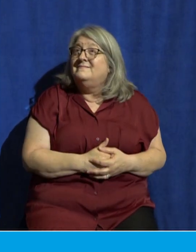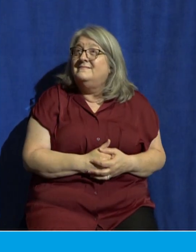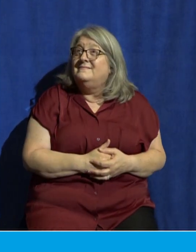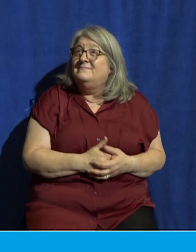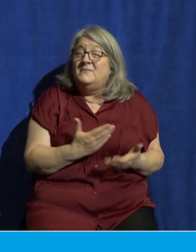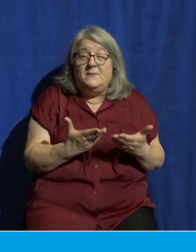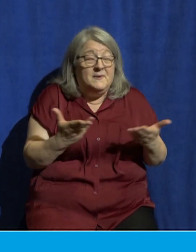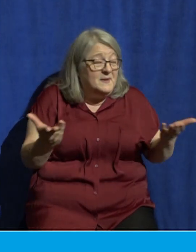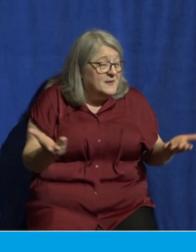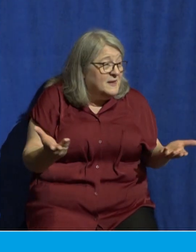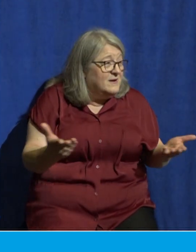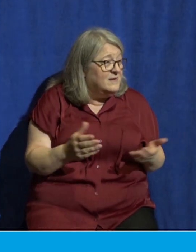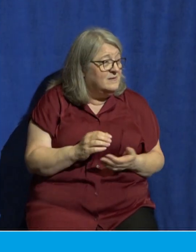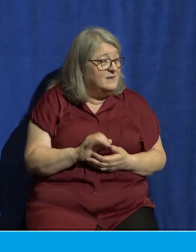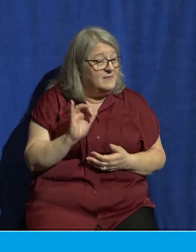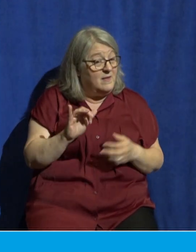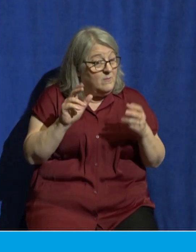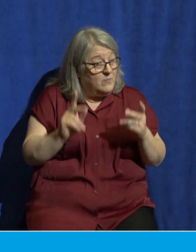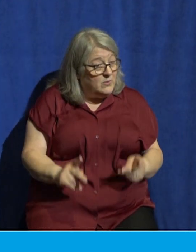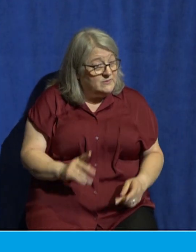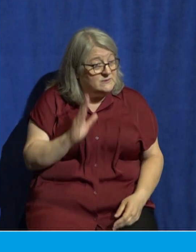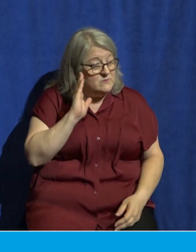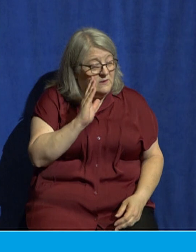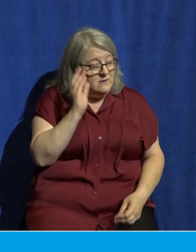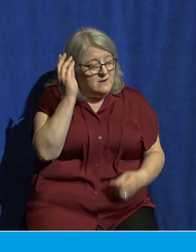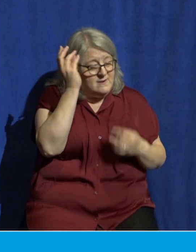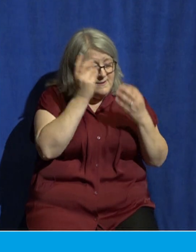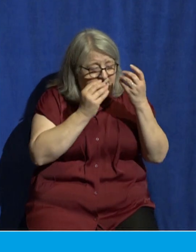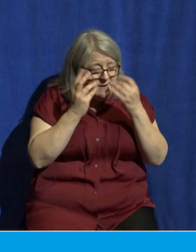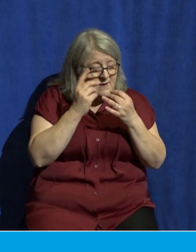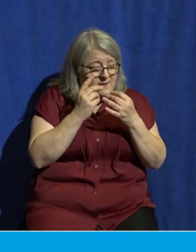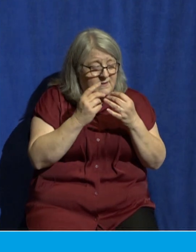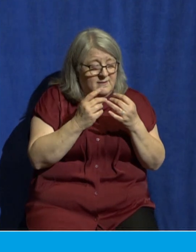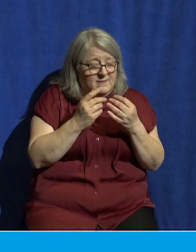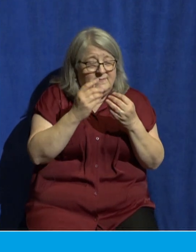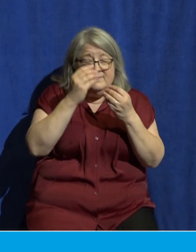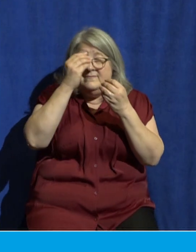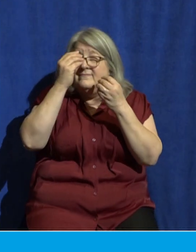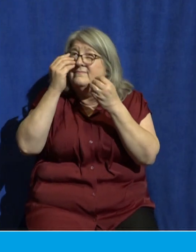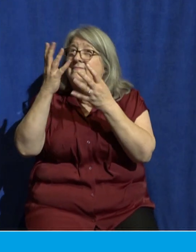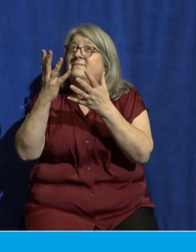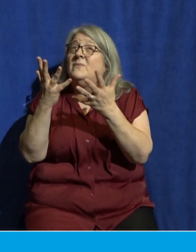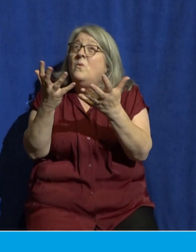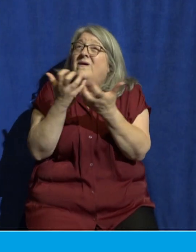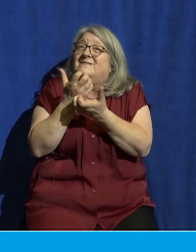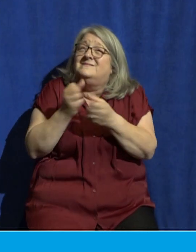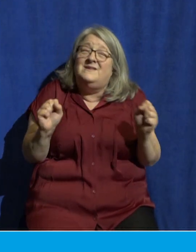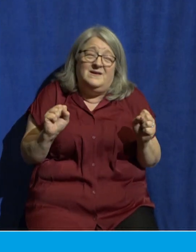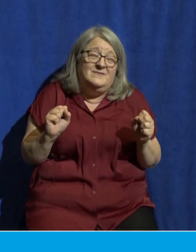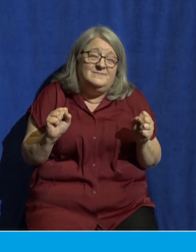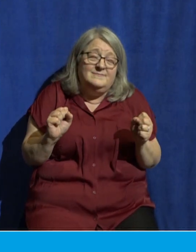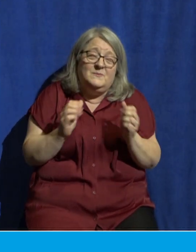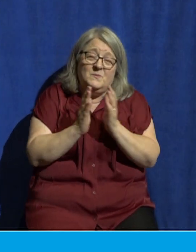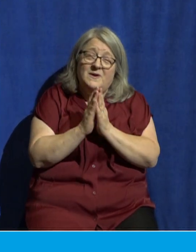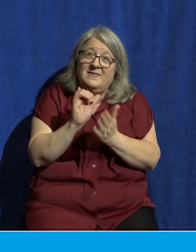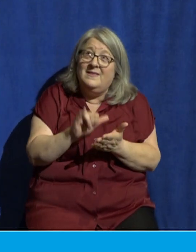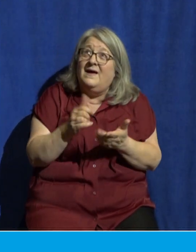that they would say to you from their heart that they want to be saved and they are putting their trust in you